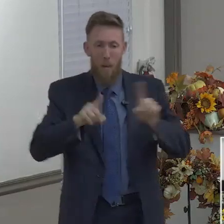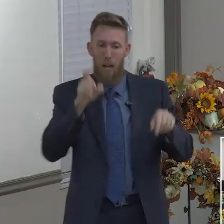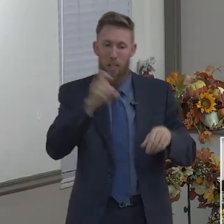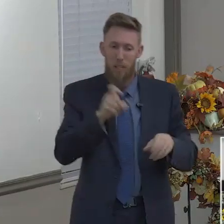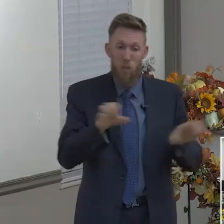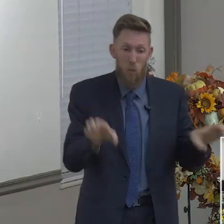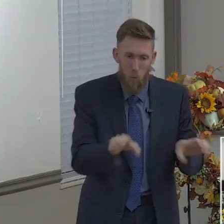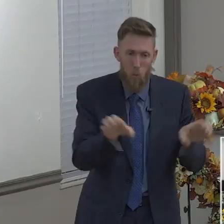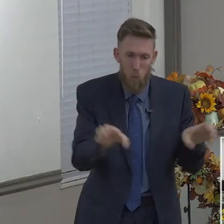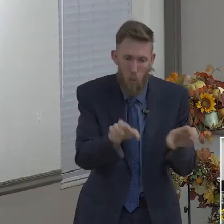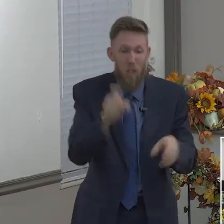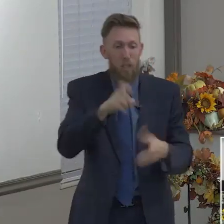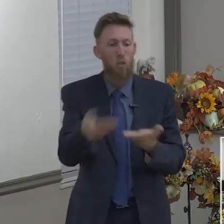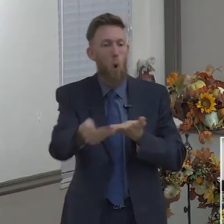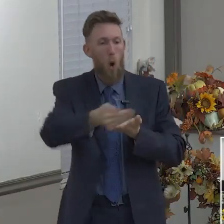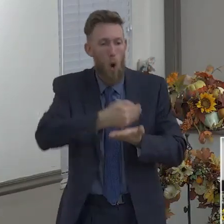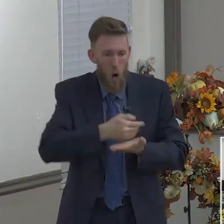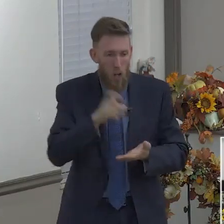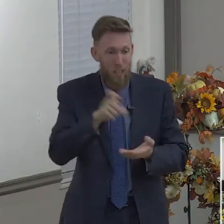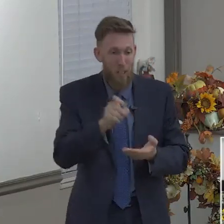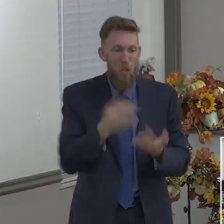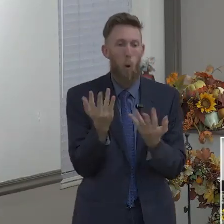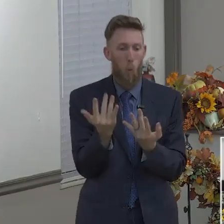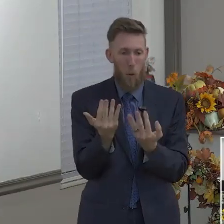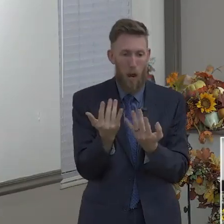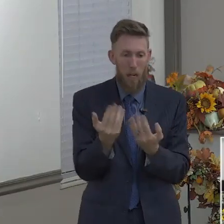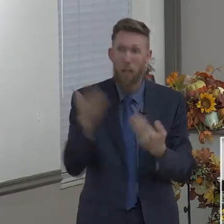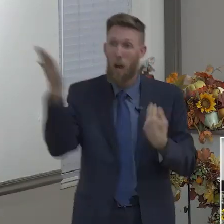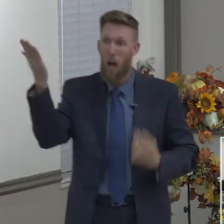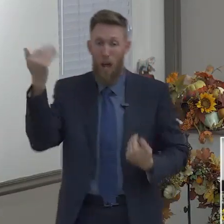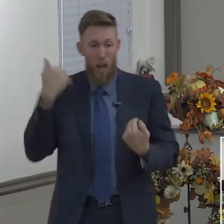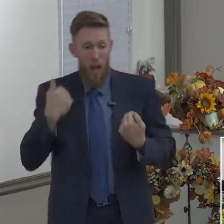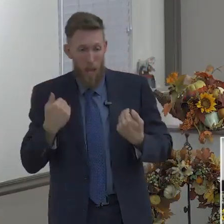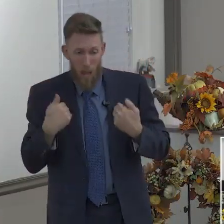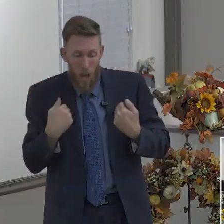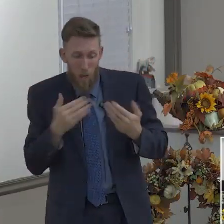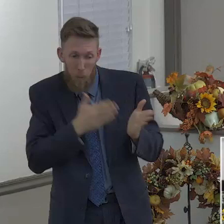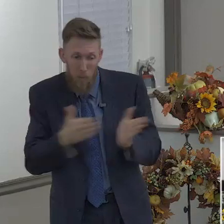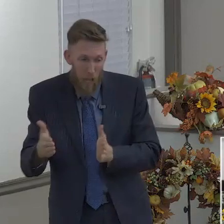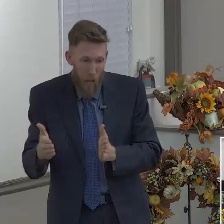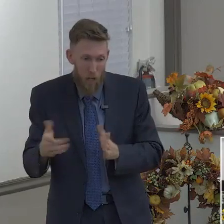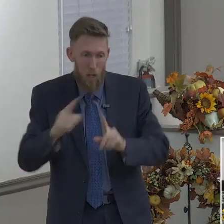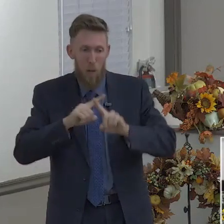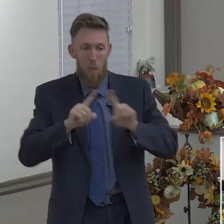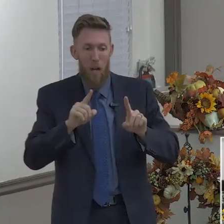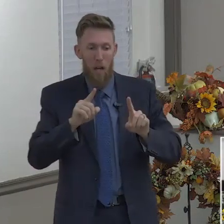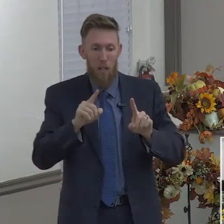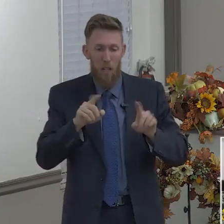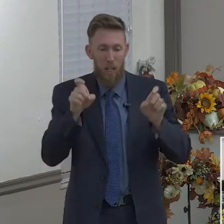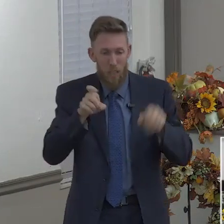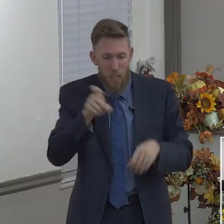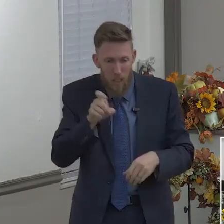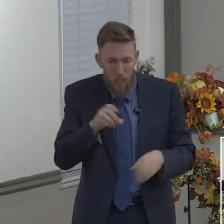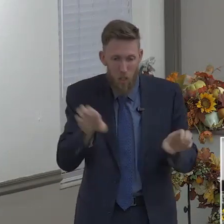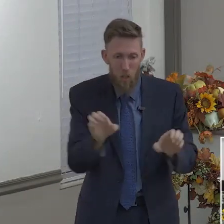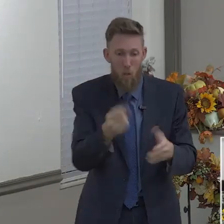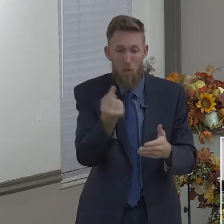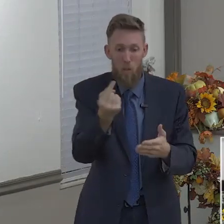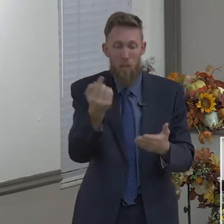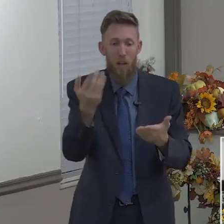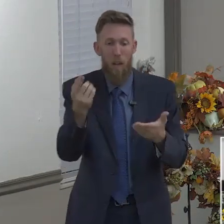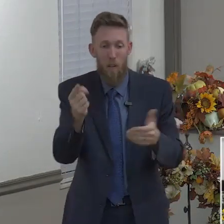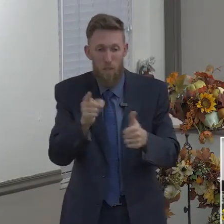hey, this is what I have for you. But you've got to do this first. You know, the millennial generation, we want the big house